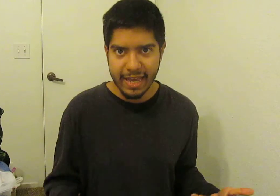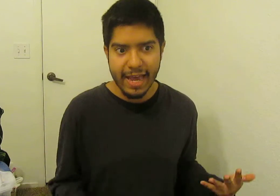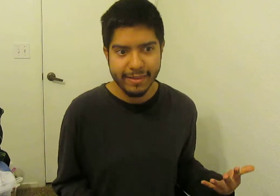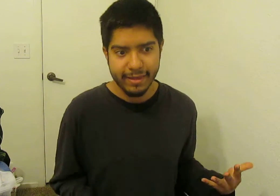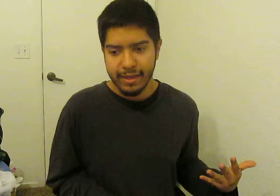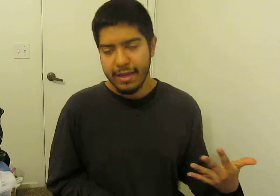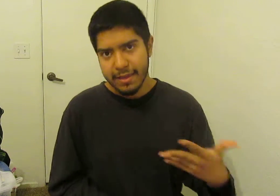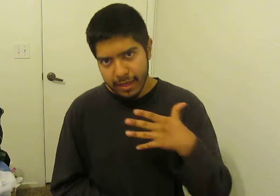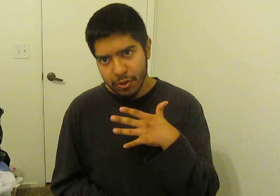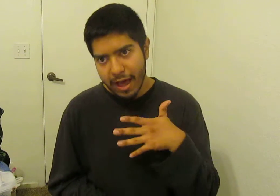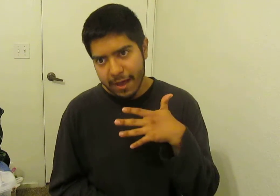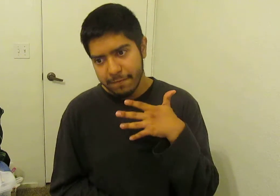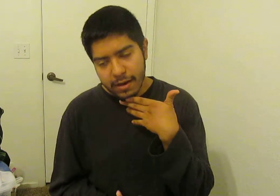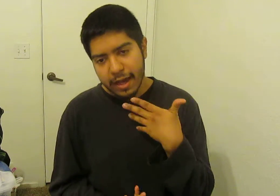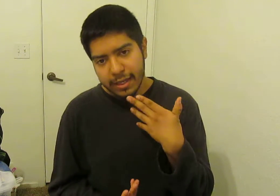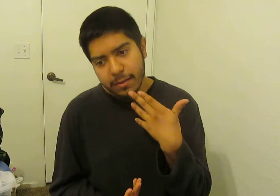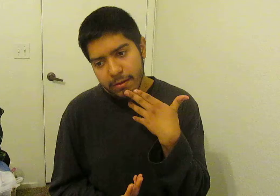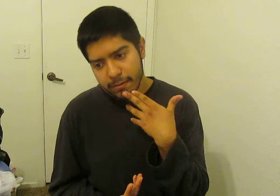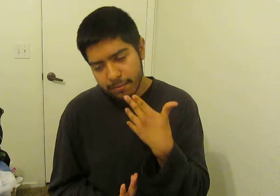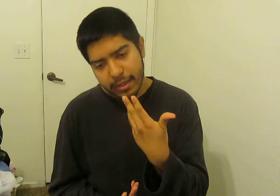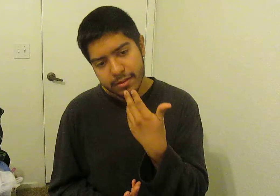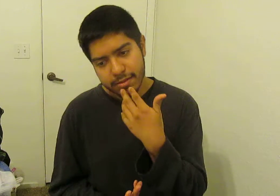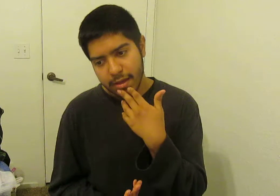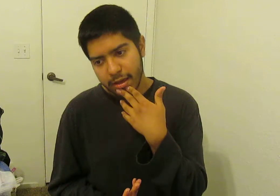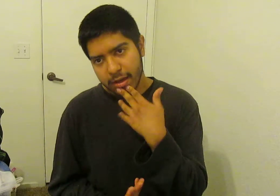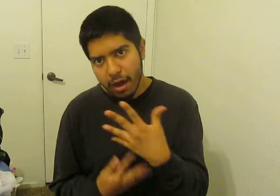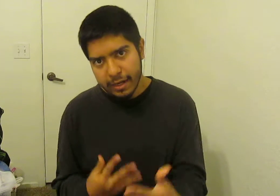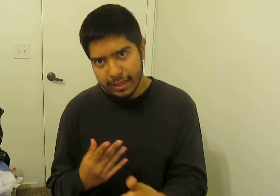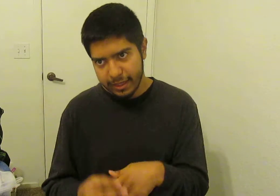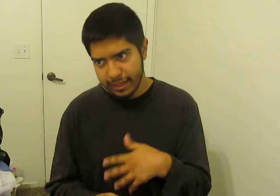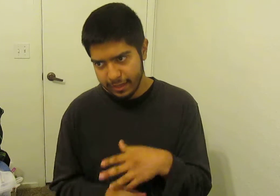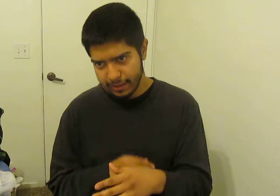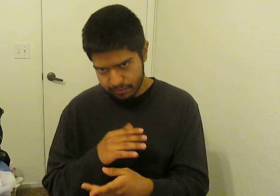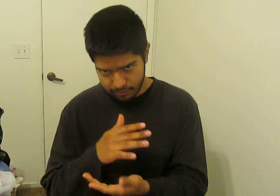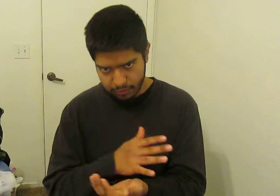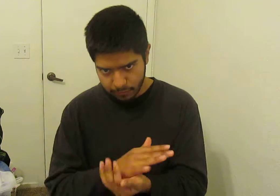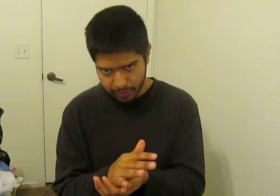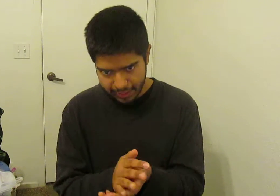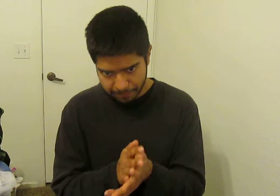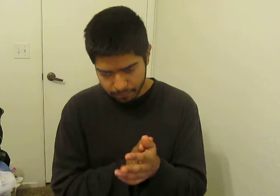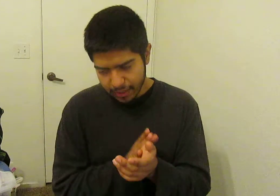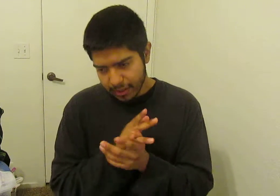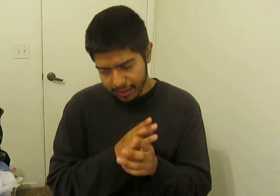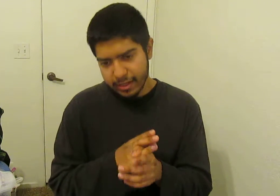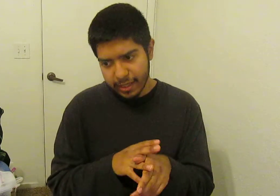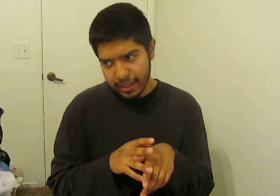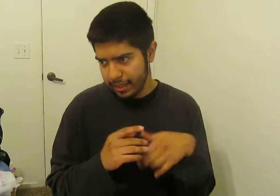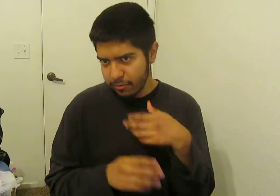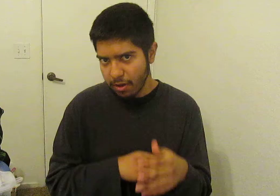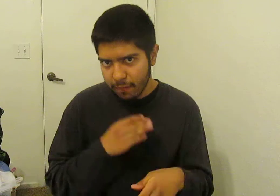death. And then you have Naki meet Kaneki during Rude. And then it was all